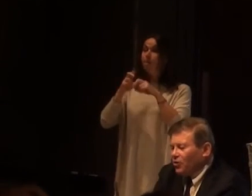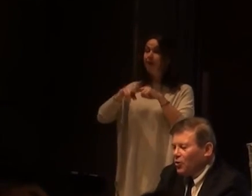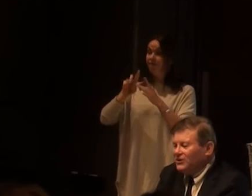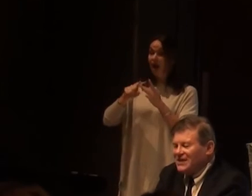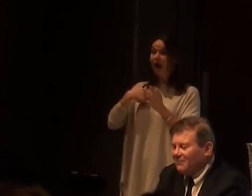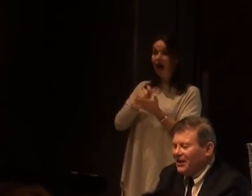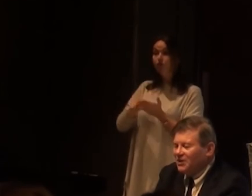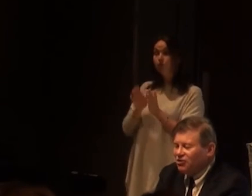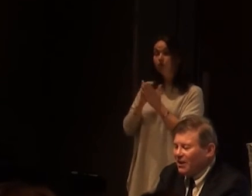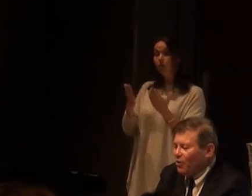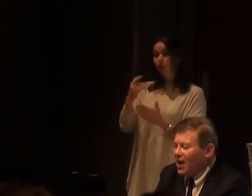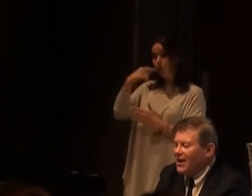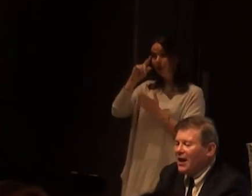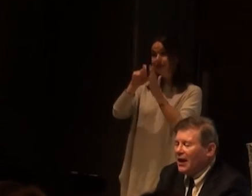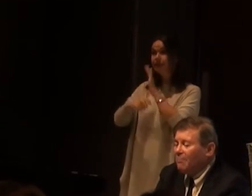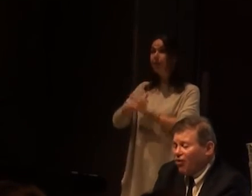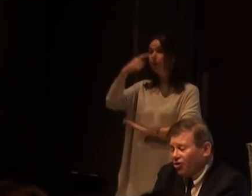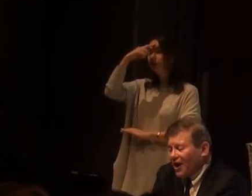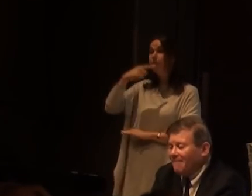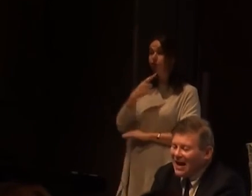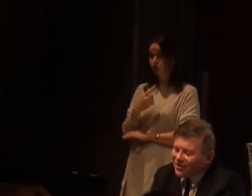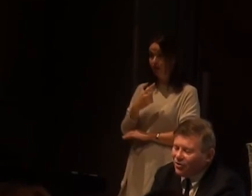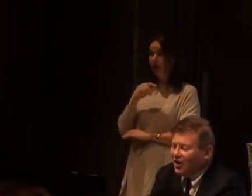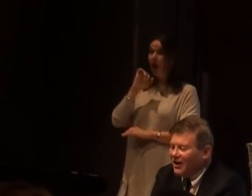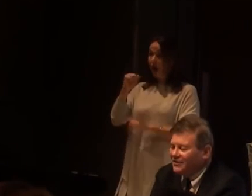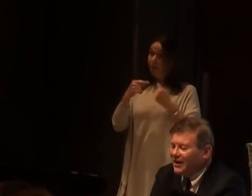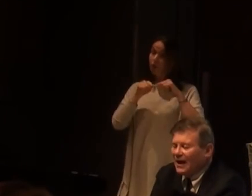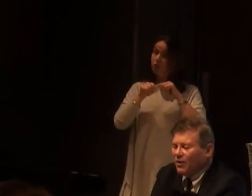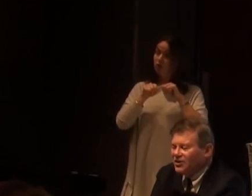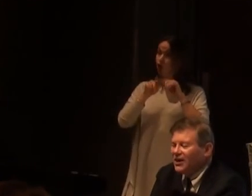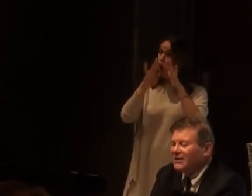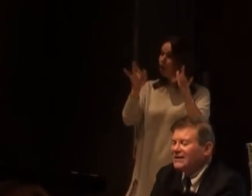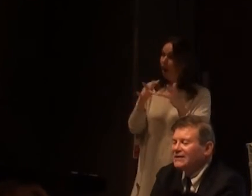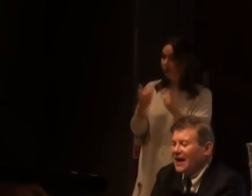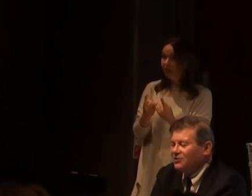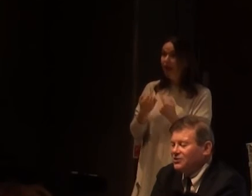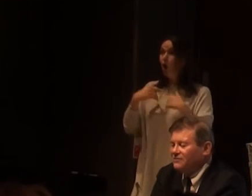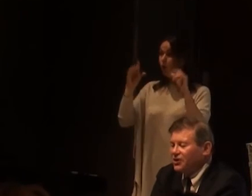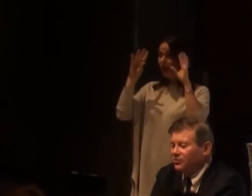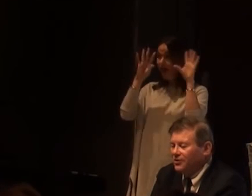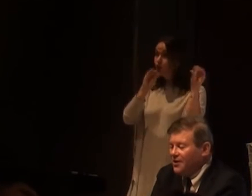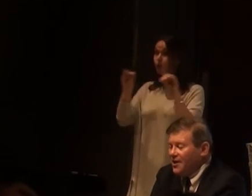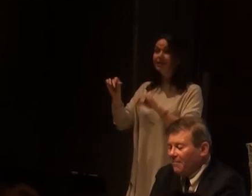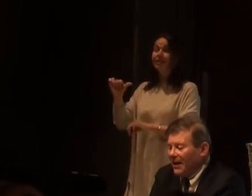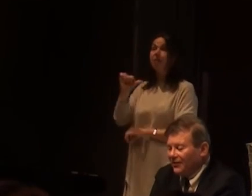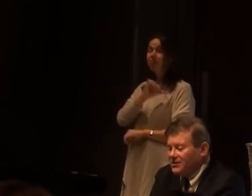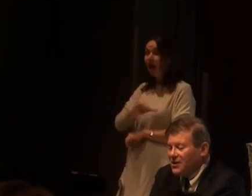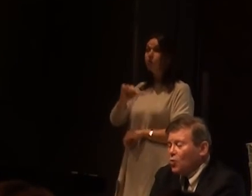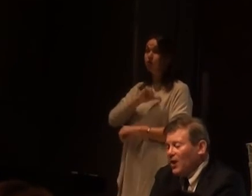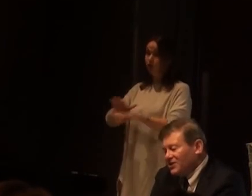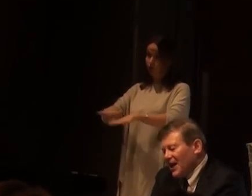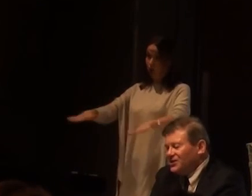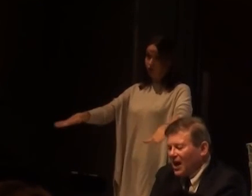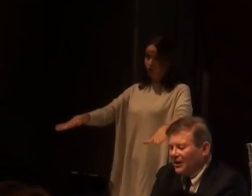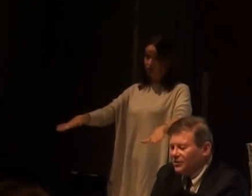I wrote a book called Disabling Imagery, and we run a programme and an online thing, and we educated thousands of children about this.